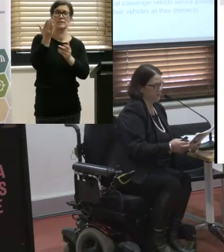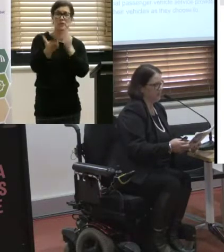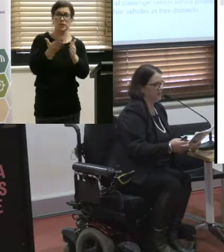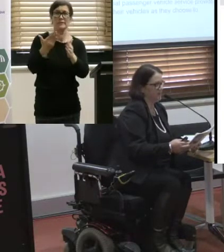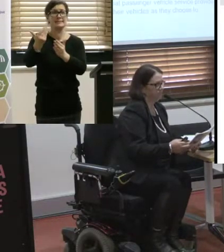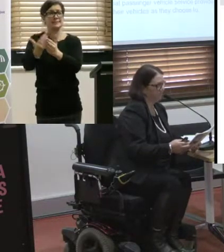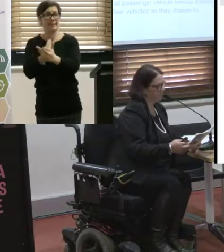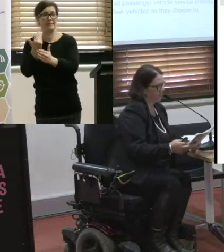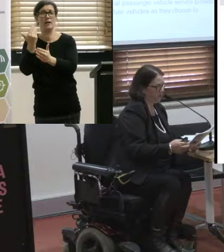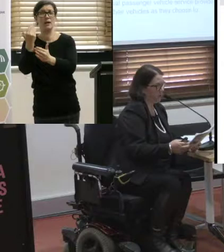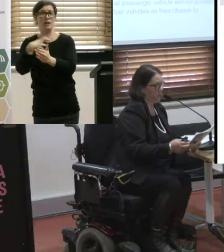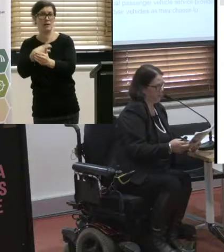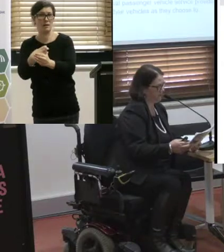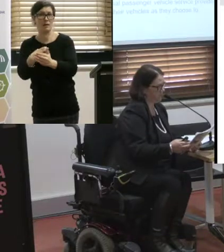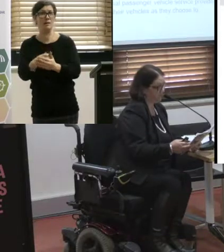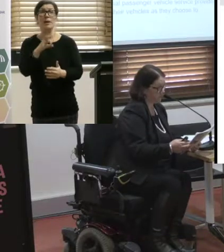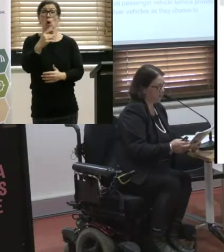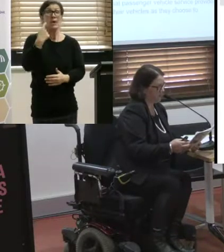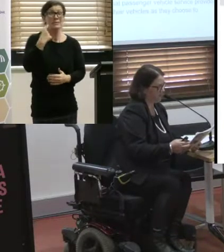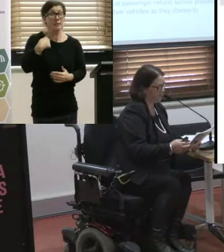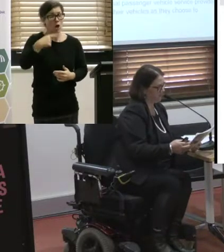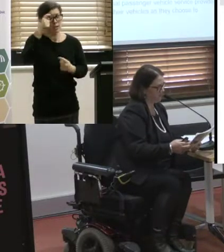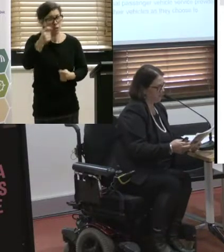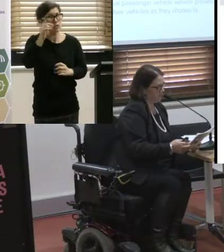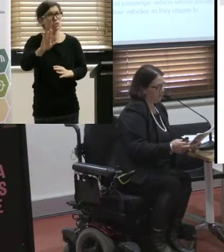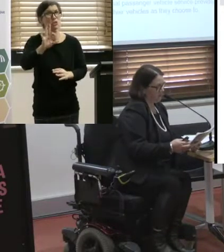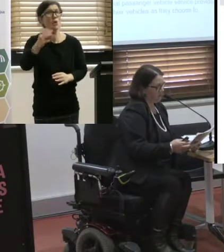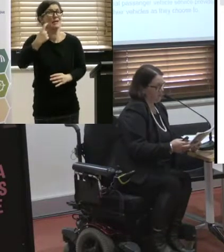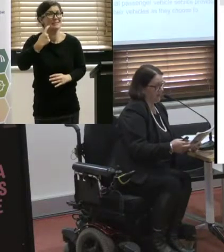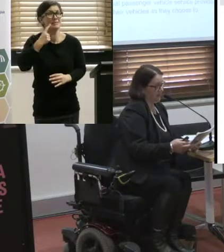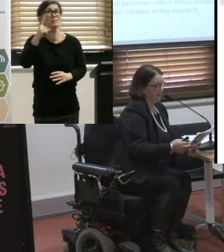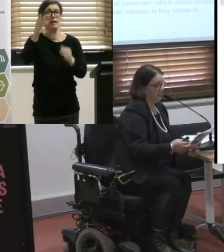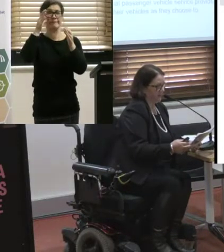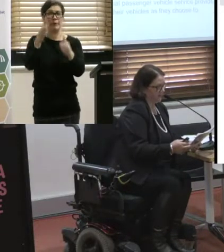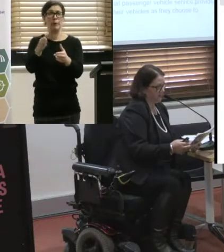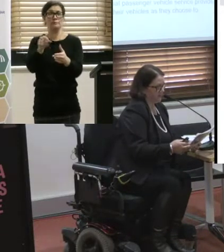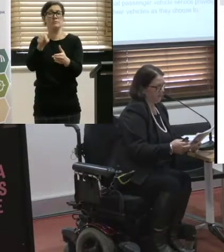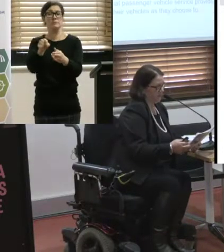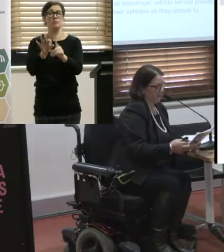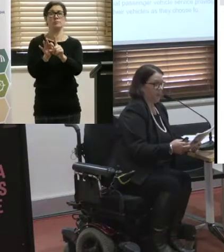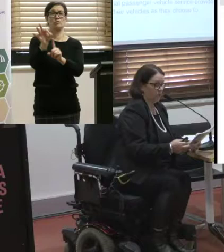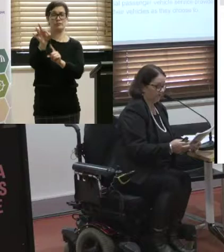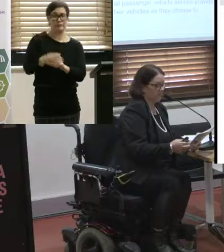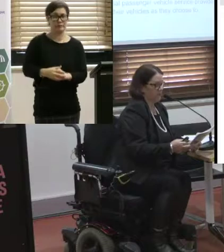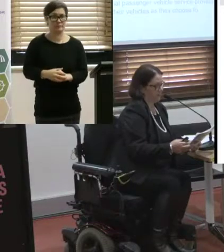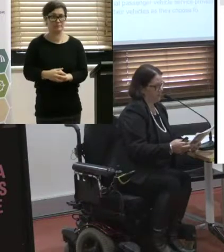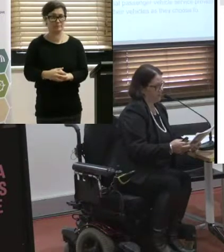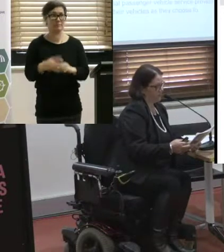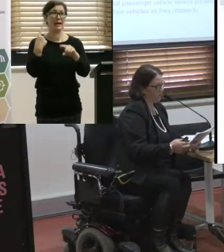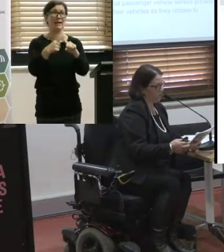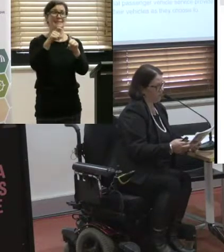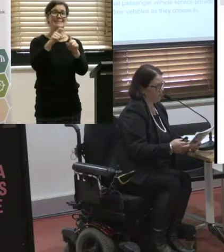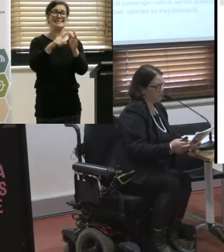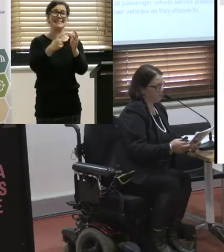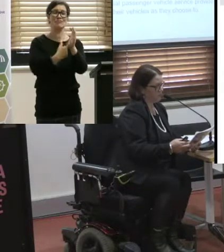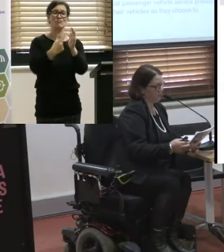That's not easy. We acknowledge that. I acknowledge that. Fares are being deregulated and we will monitor these